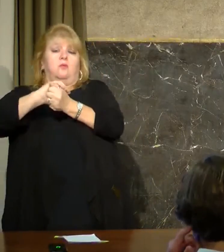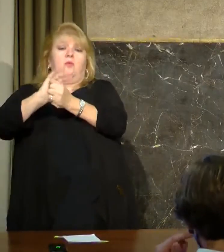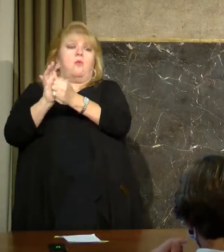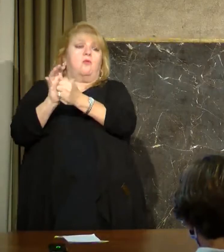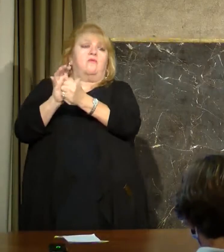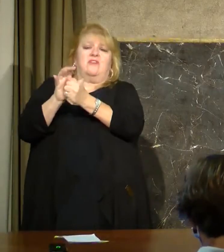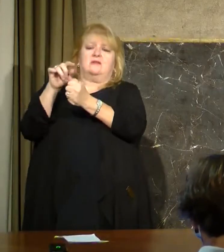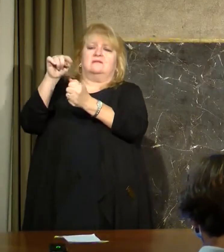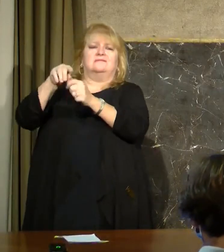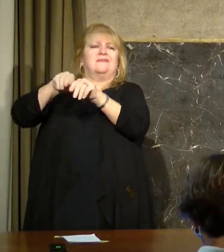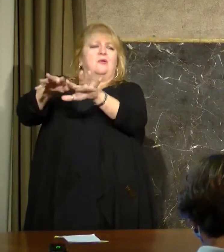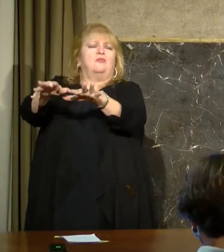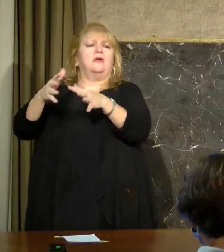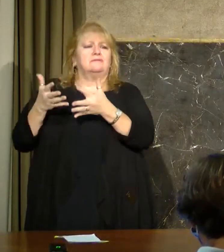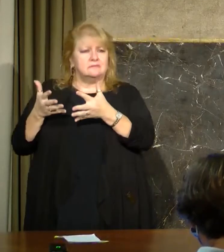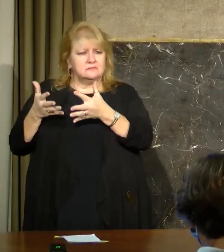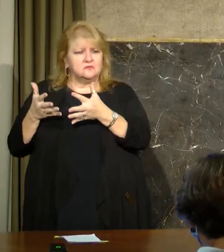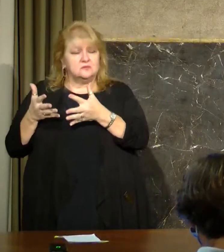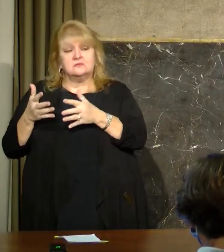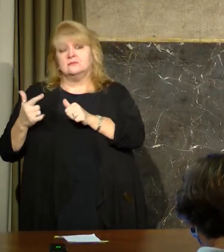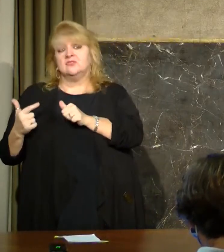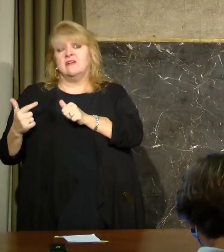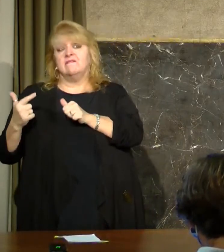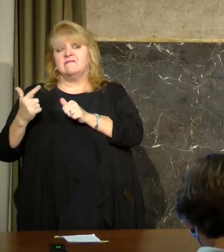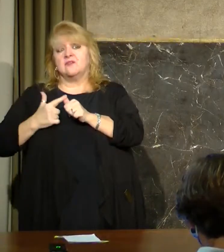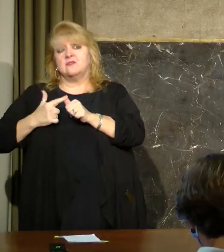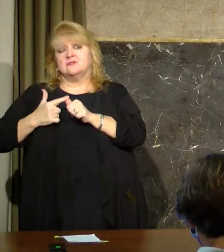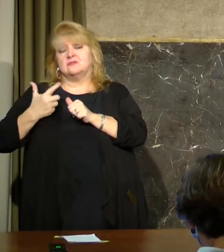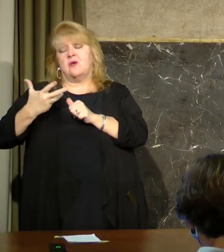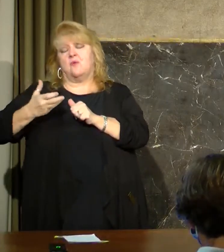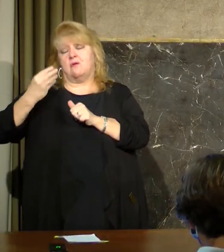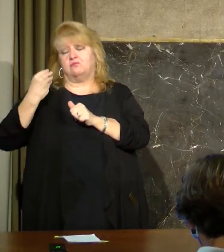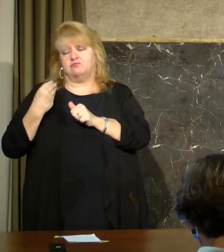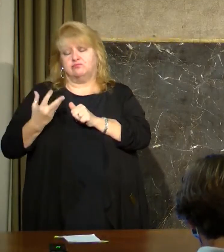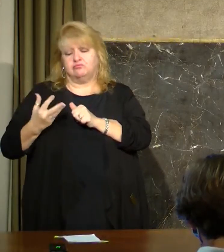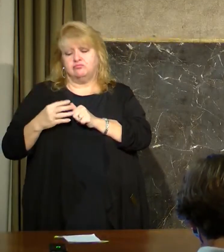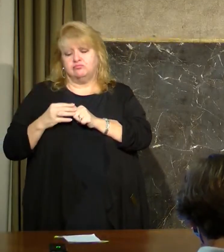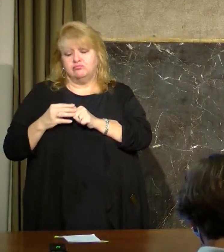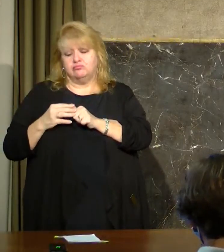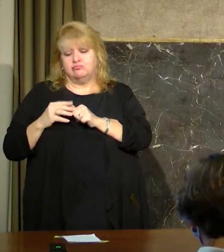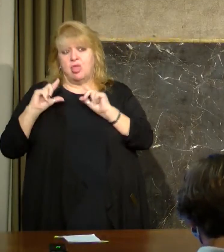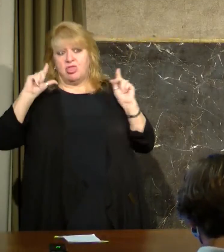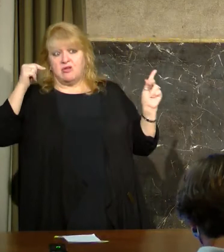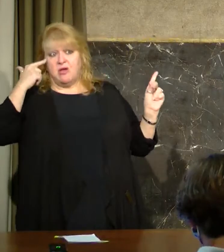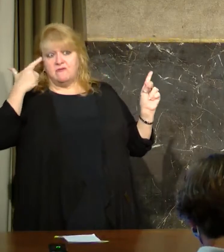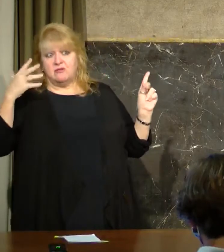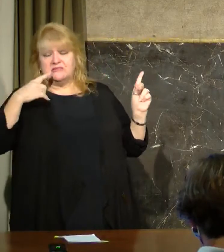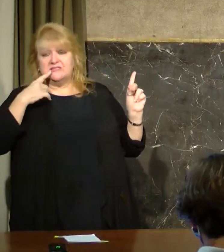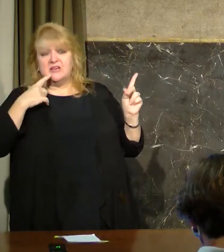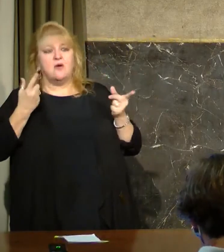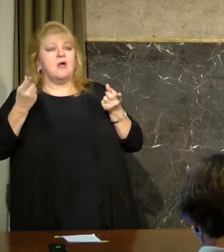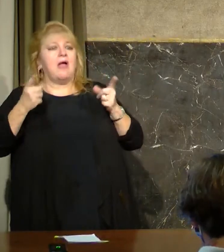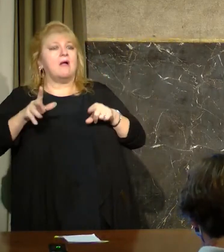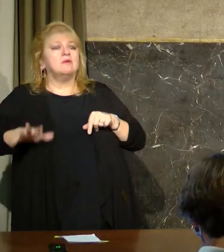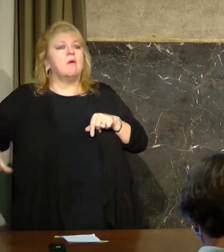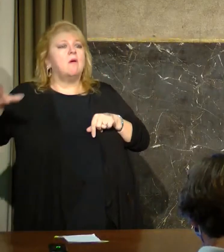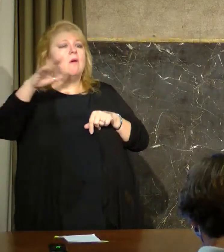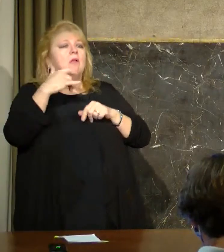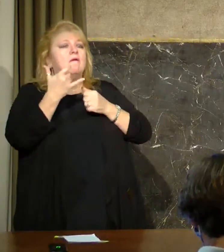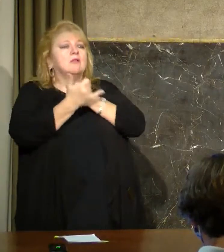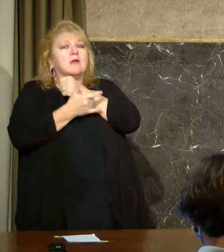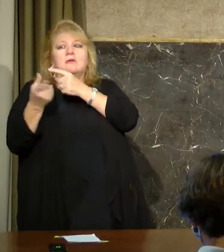And, you know, I'll preface it by saying, as the governor said, there's a lot going on around the country today.